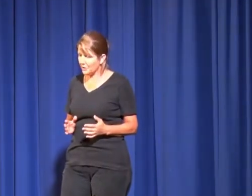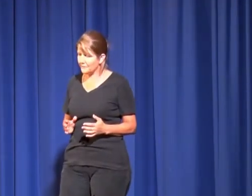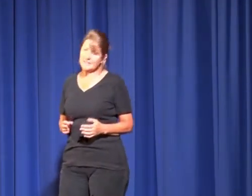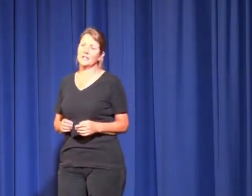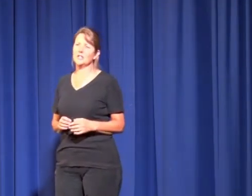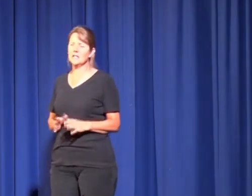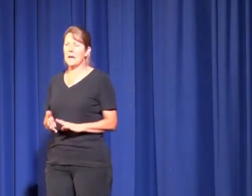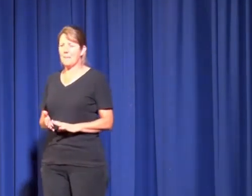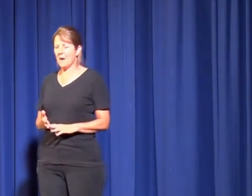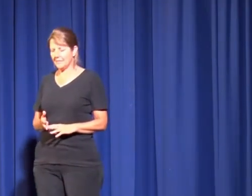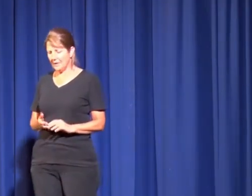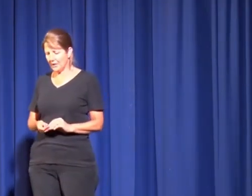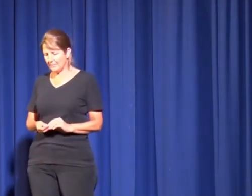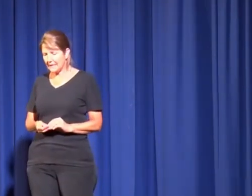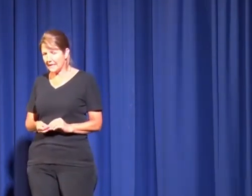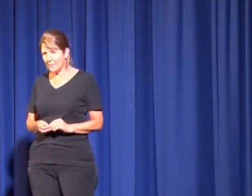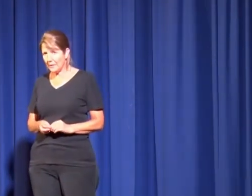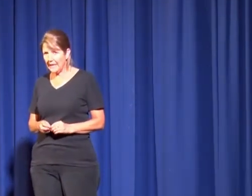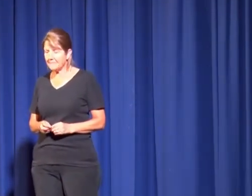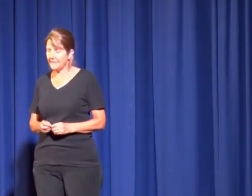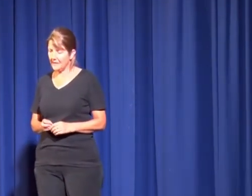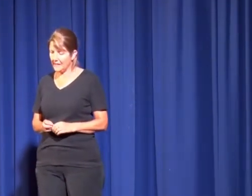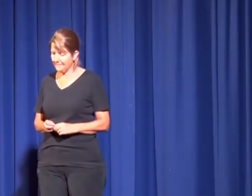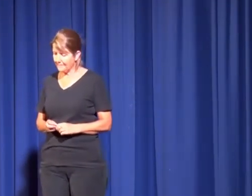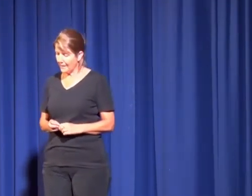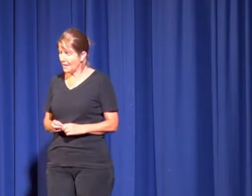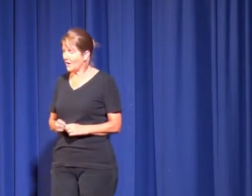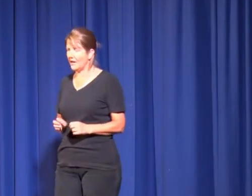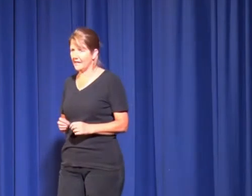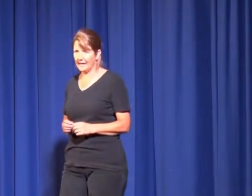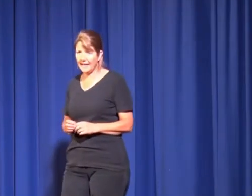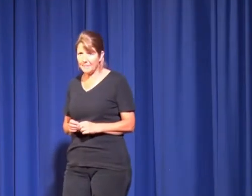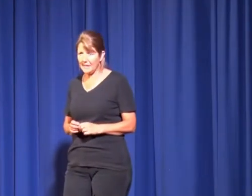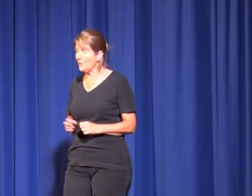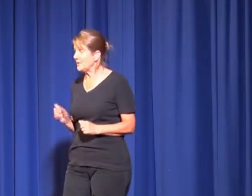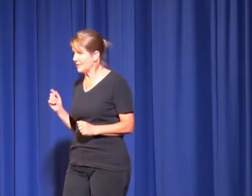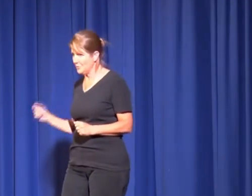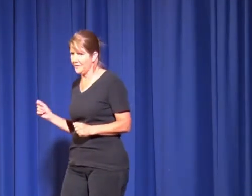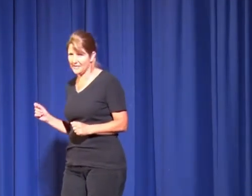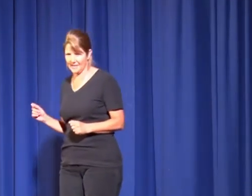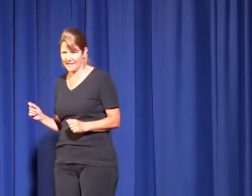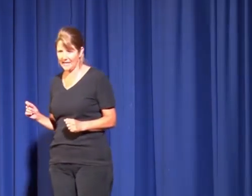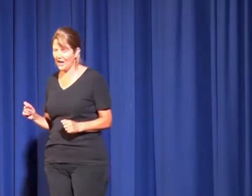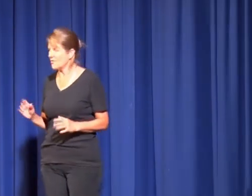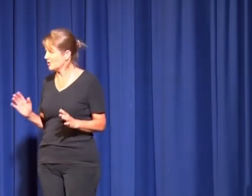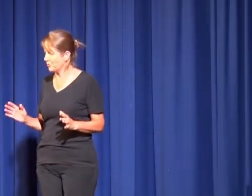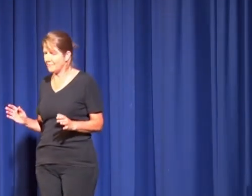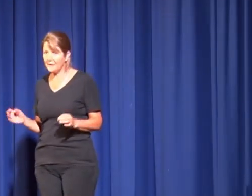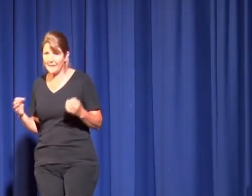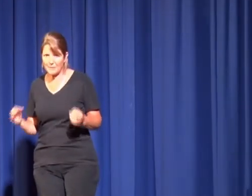conversation might be on a Monday morning, Vicky. Oh yeah, Leg and me, we went to the movies on Saturday night, was a great movie and then we